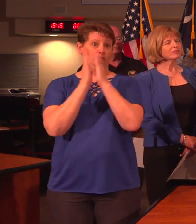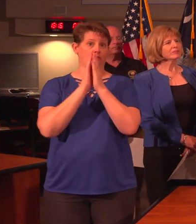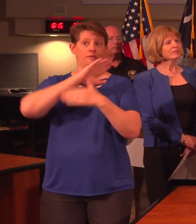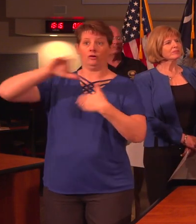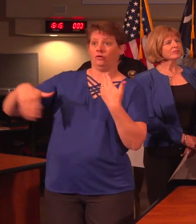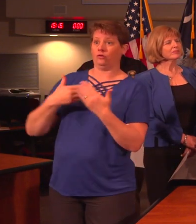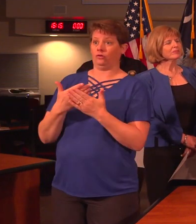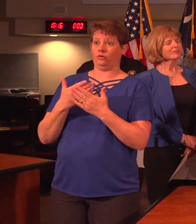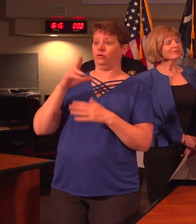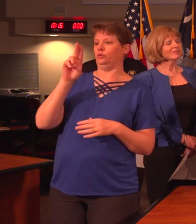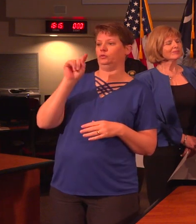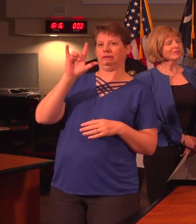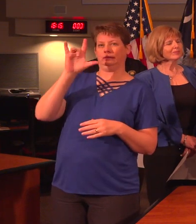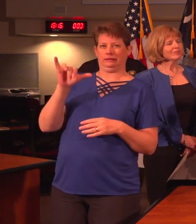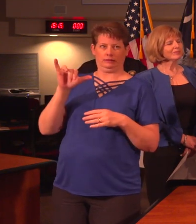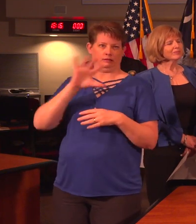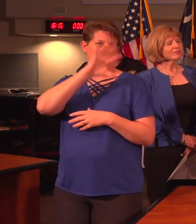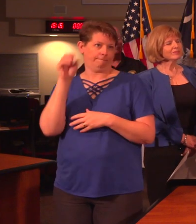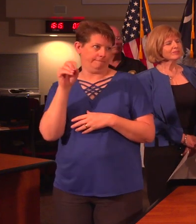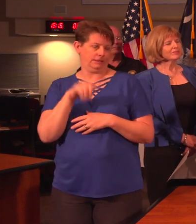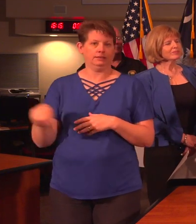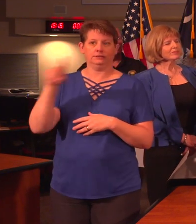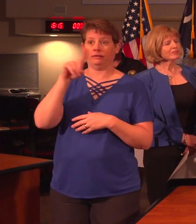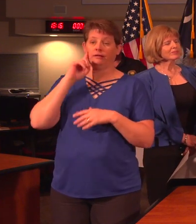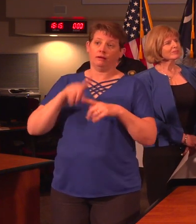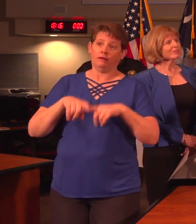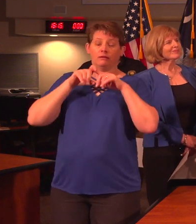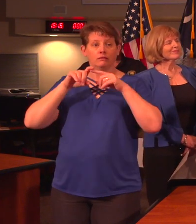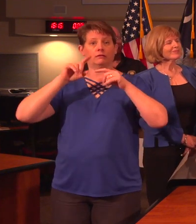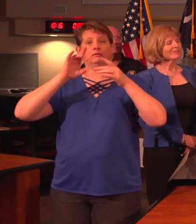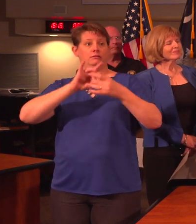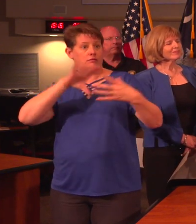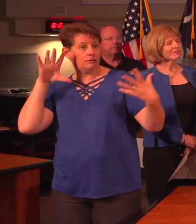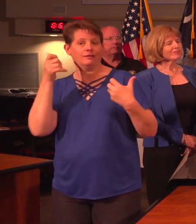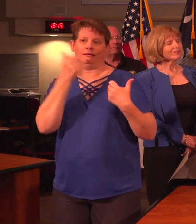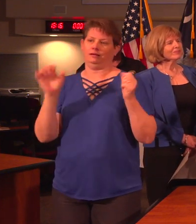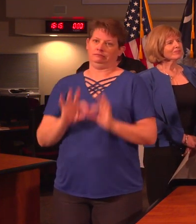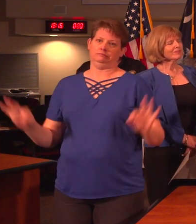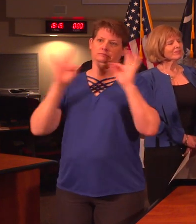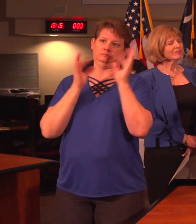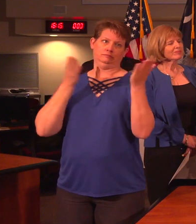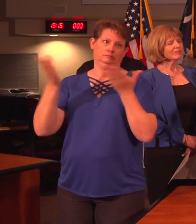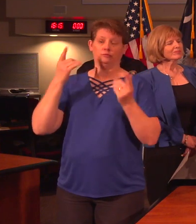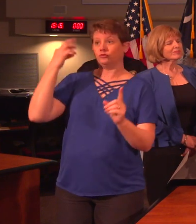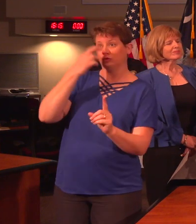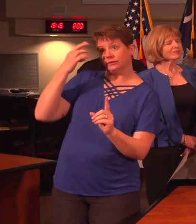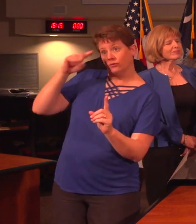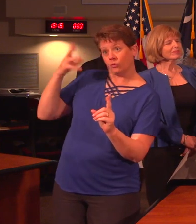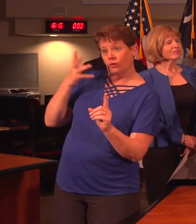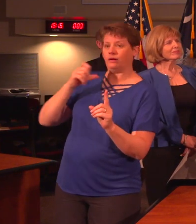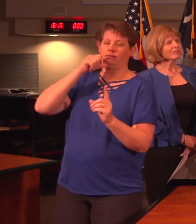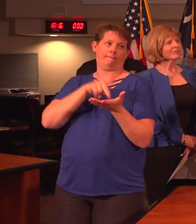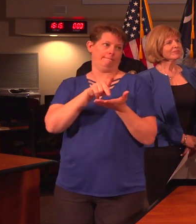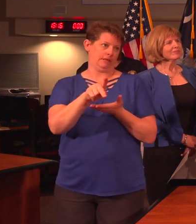utilities in South Carolina not suspend or disconnect any essential services for nonpayment for